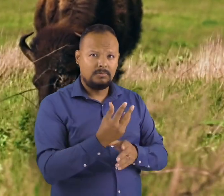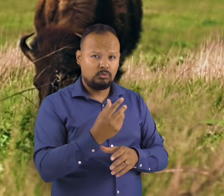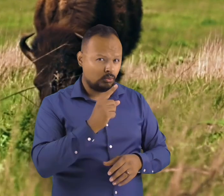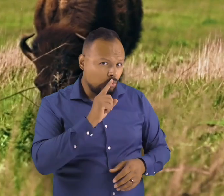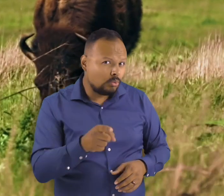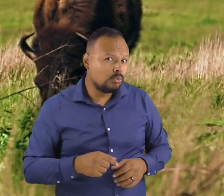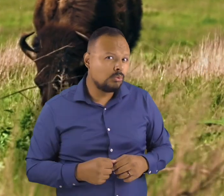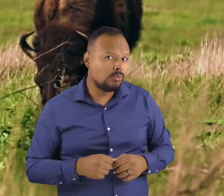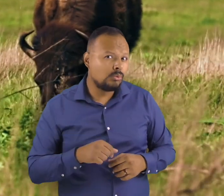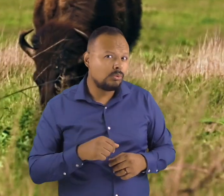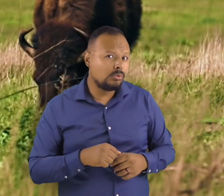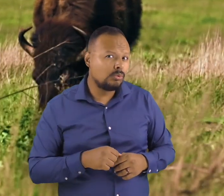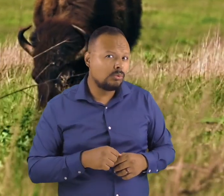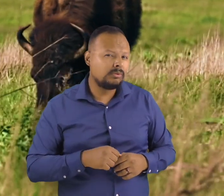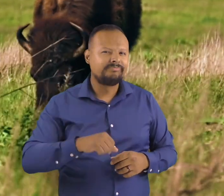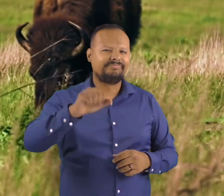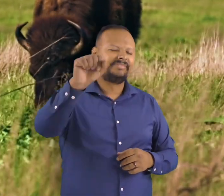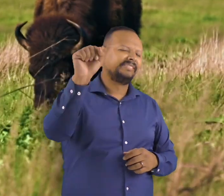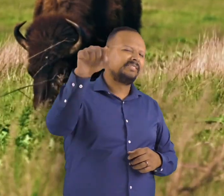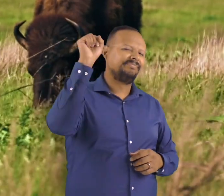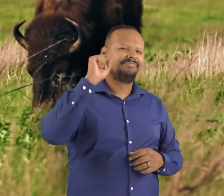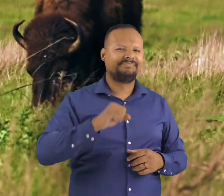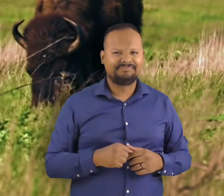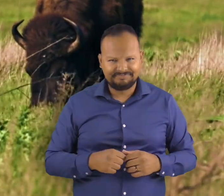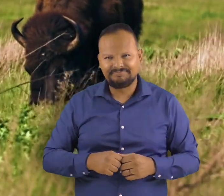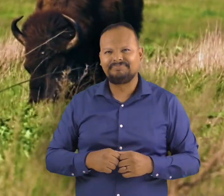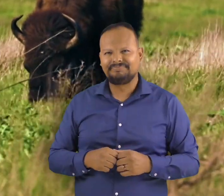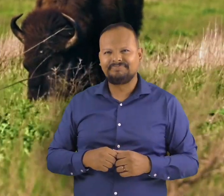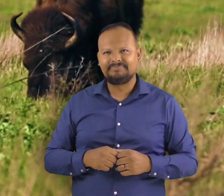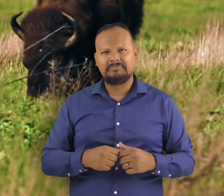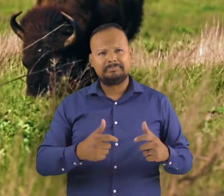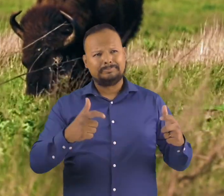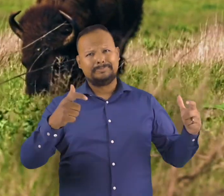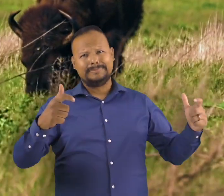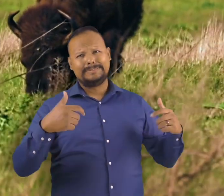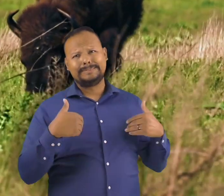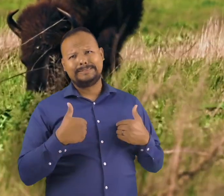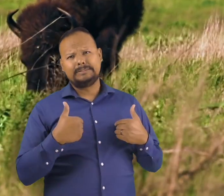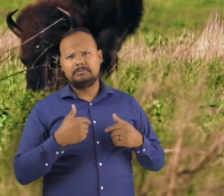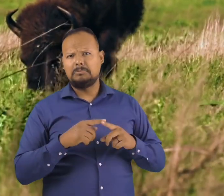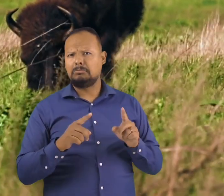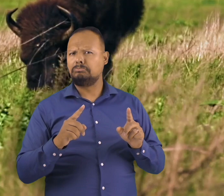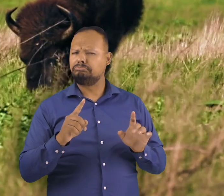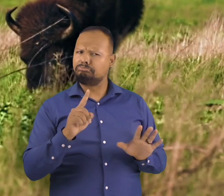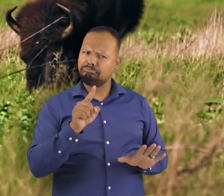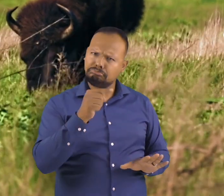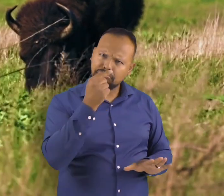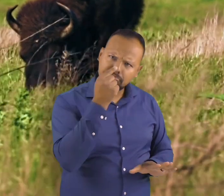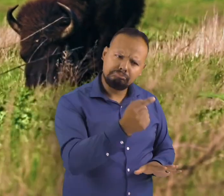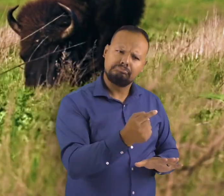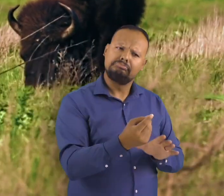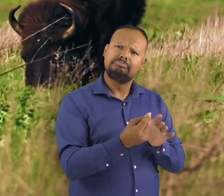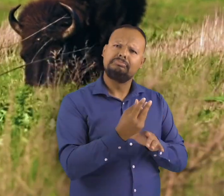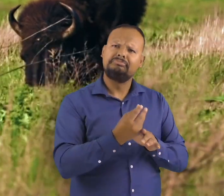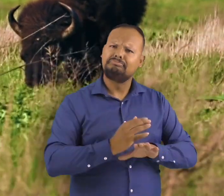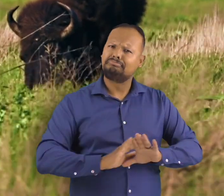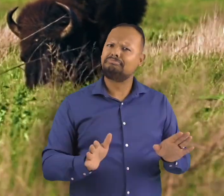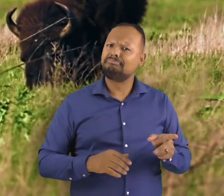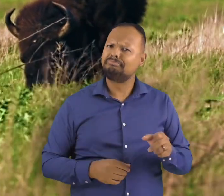that's true even though bison are huge they only eat from the salad bar pass the veggies